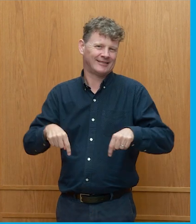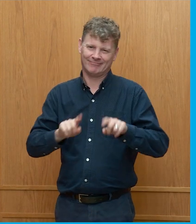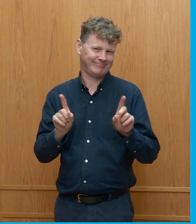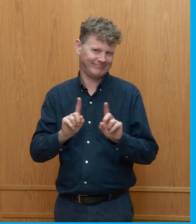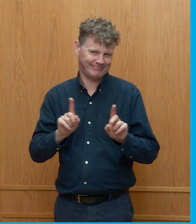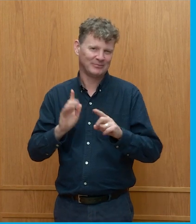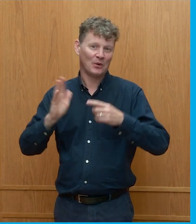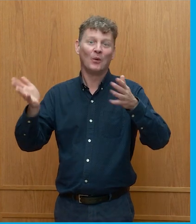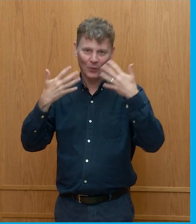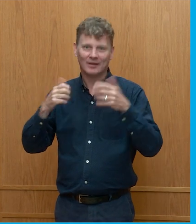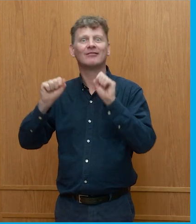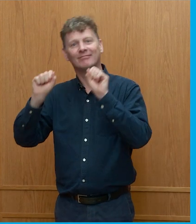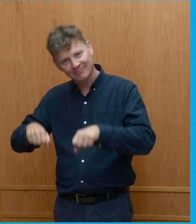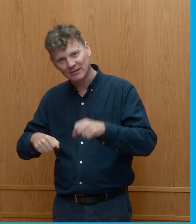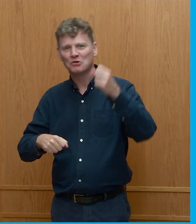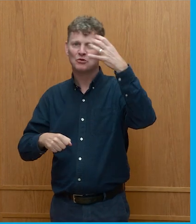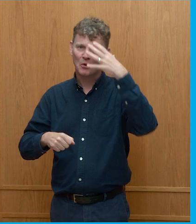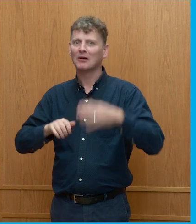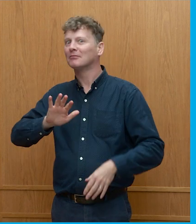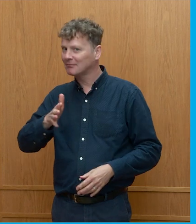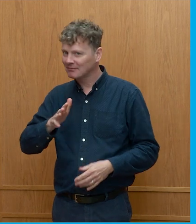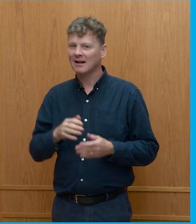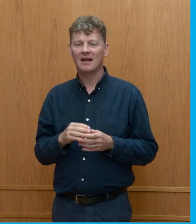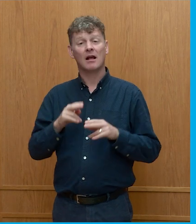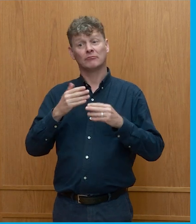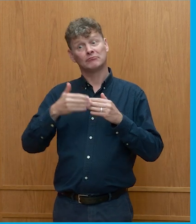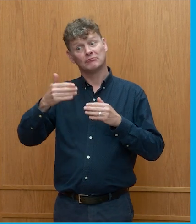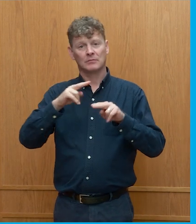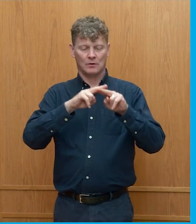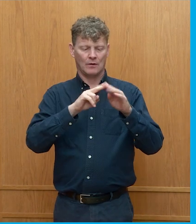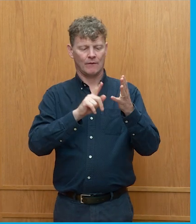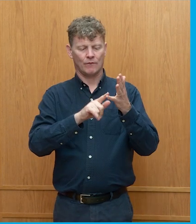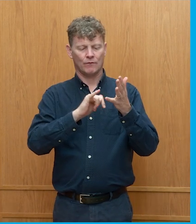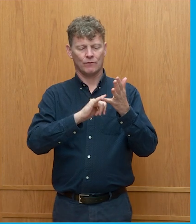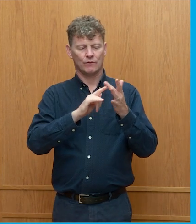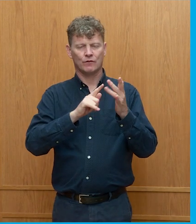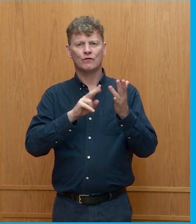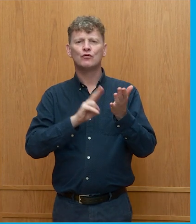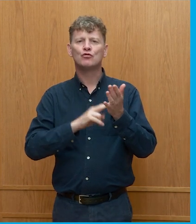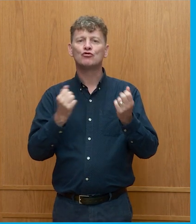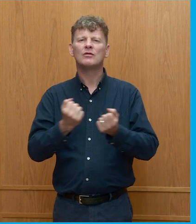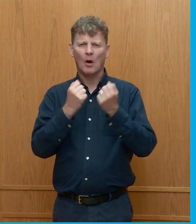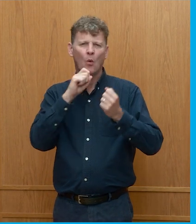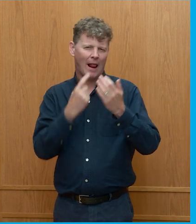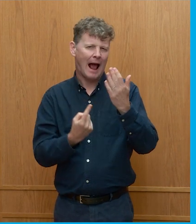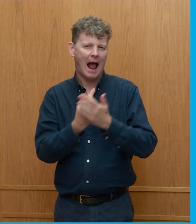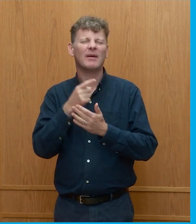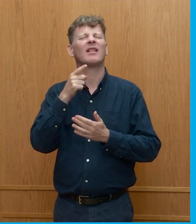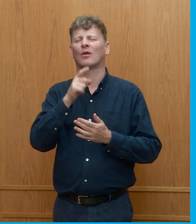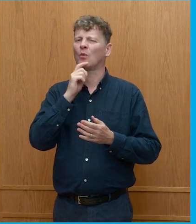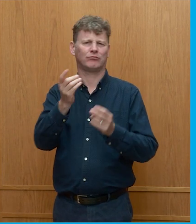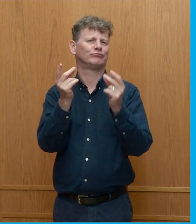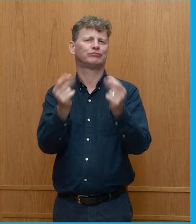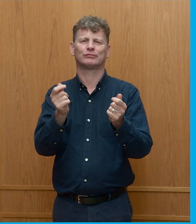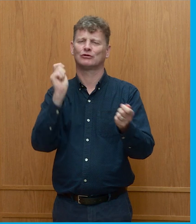And I don't know when exactly, but we're going to have fusion power at some point. That will be a huge game changer. And so,